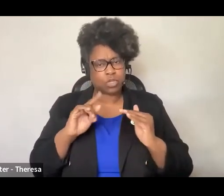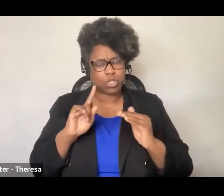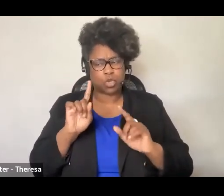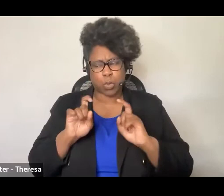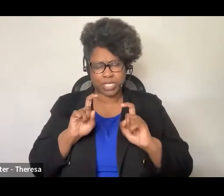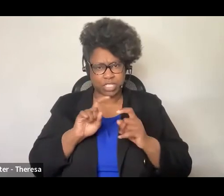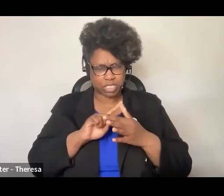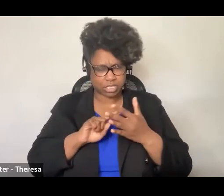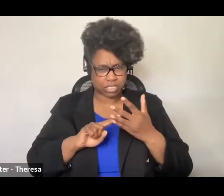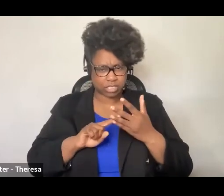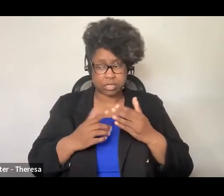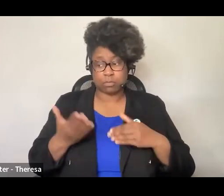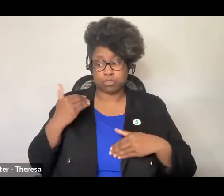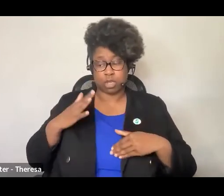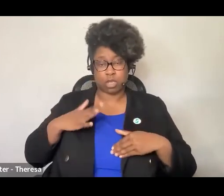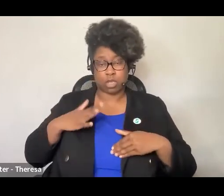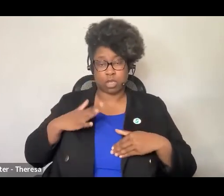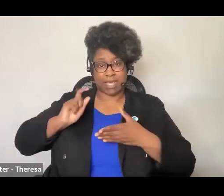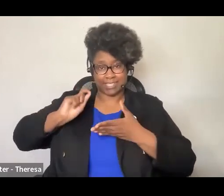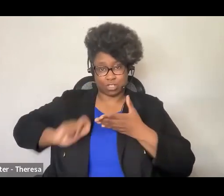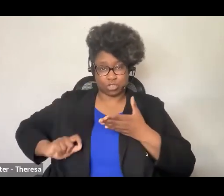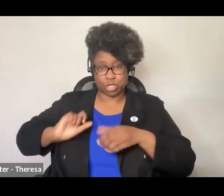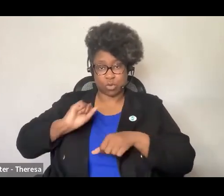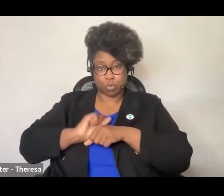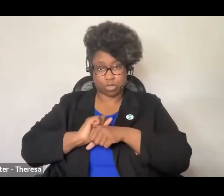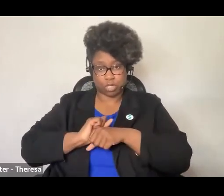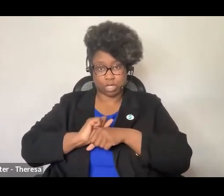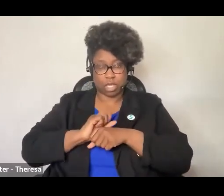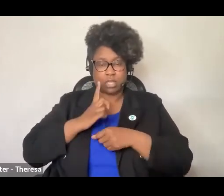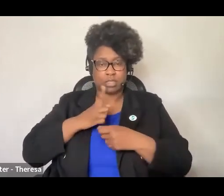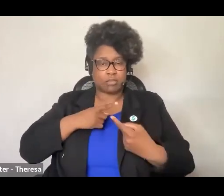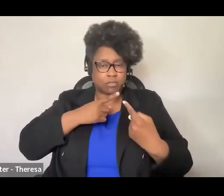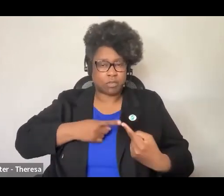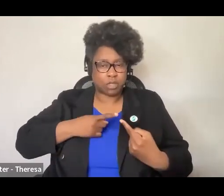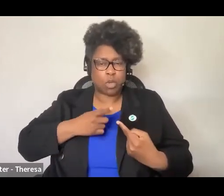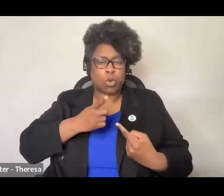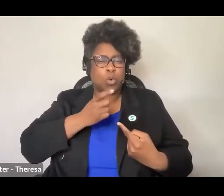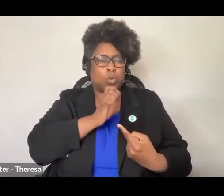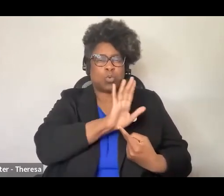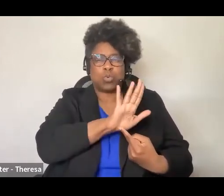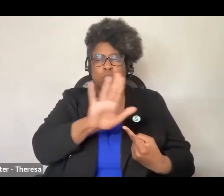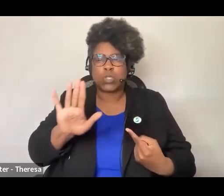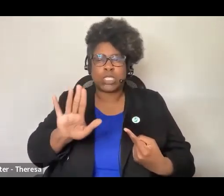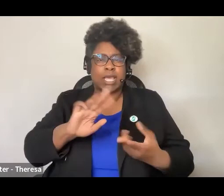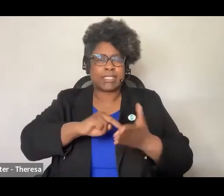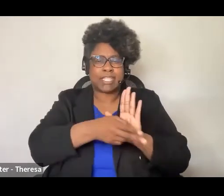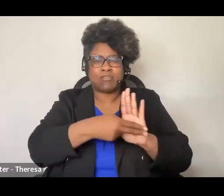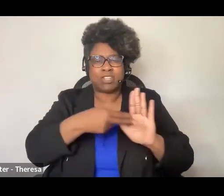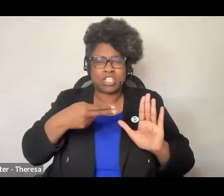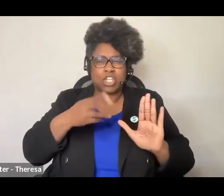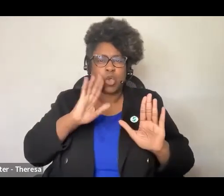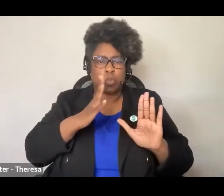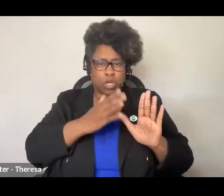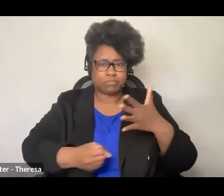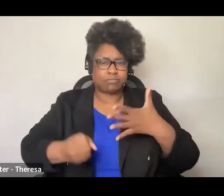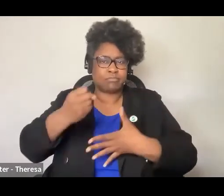Early on in my dissertation work, the fight over whose definition of school would prevail was emotional and political for educators involved and this